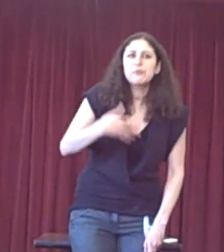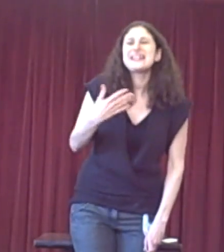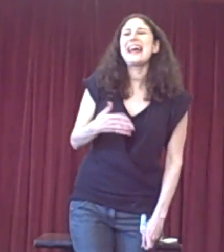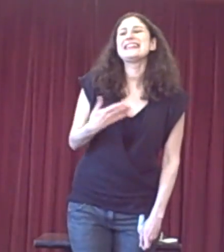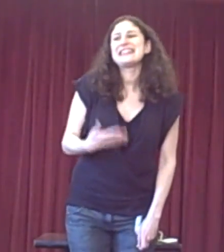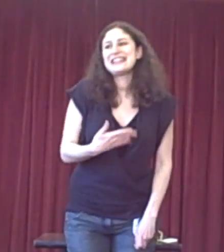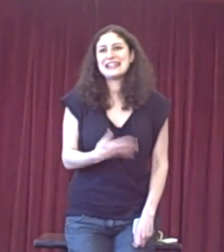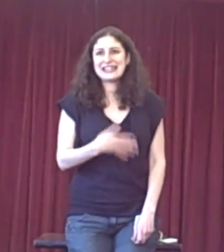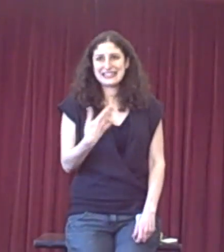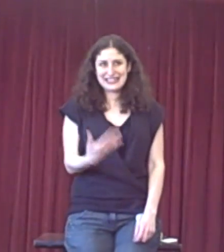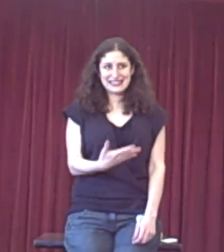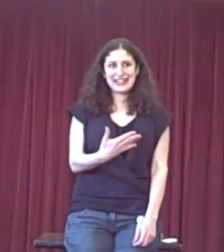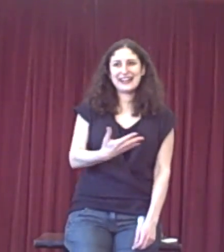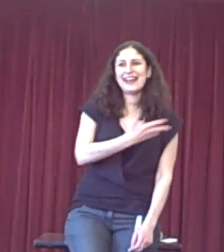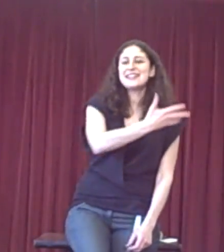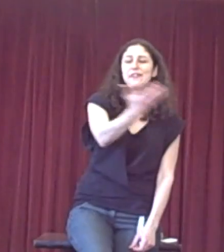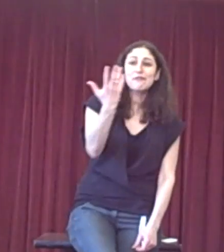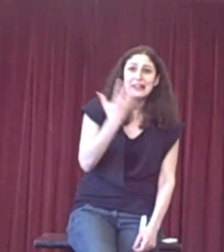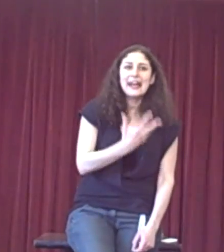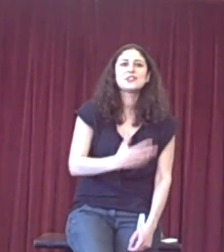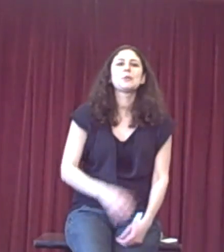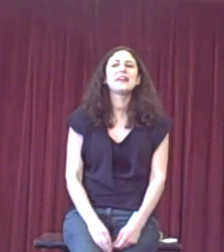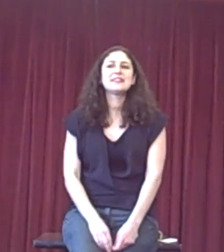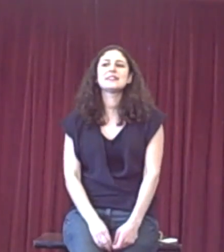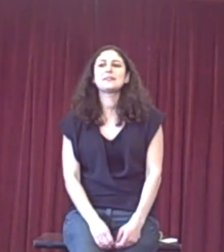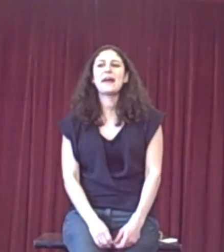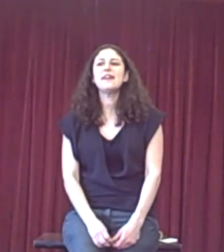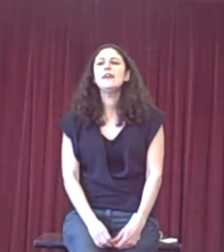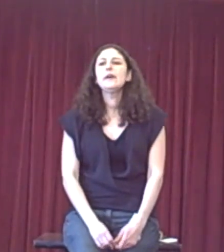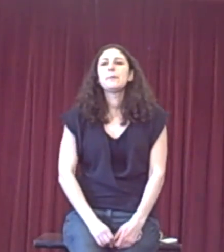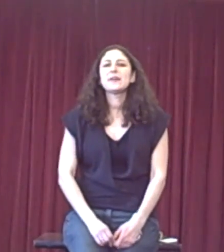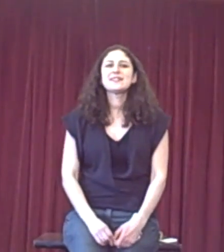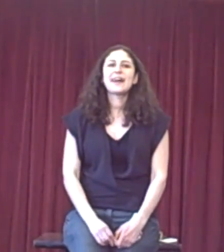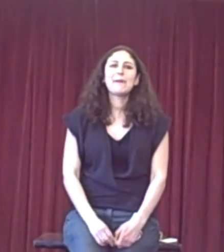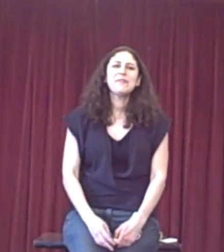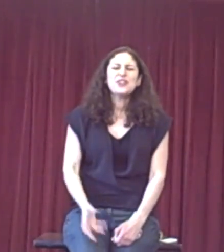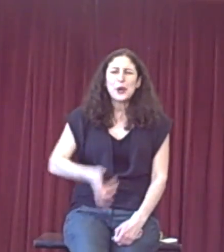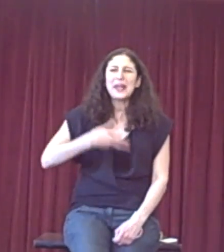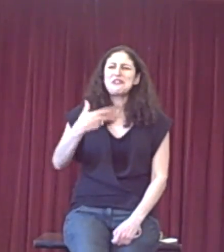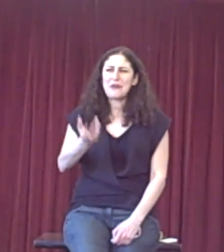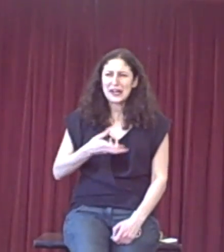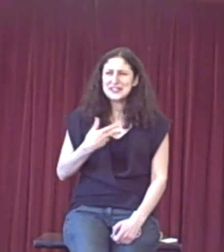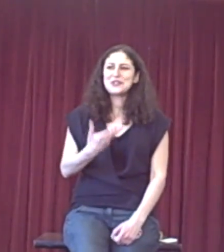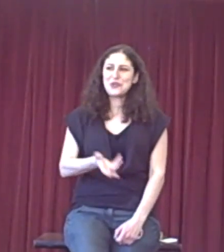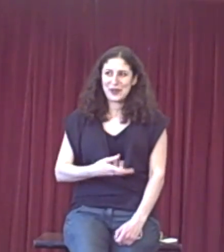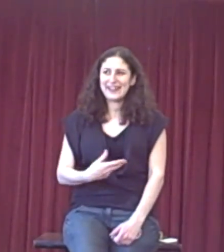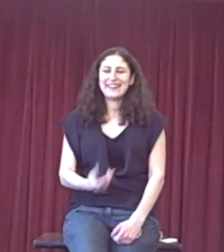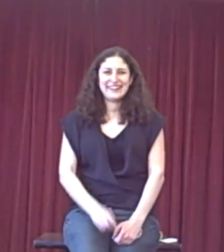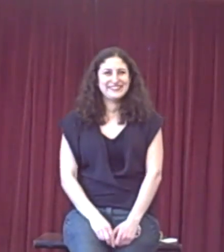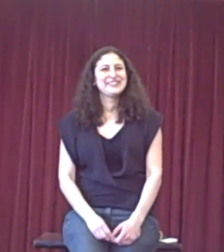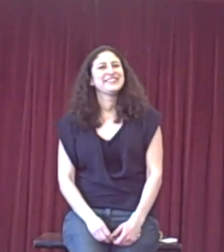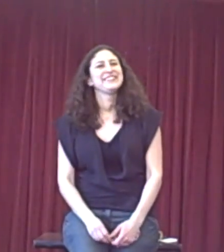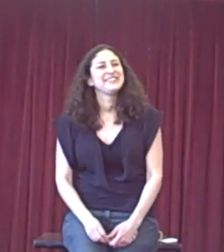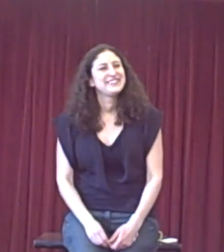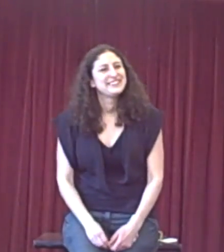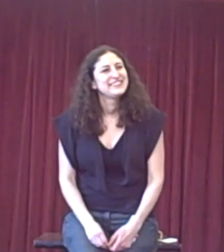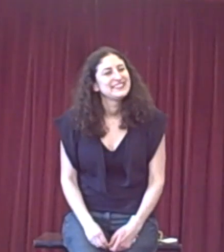pretend it didn't exist in that case if it really has dominated the debate, but don't get dragged into it either. Try to go away.